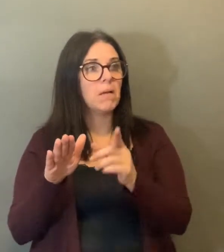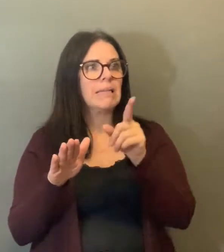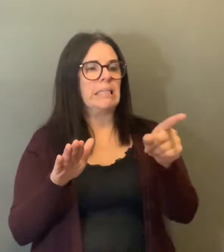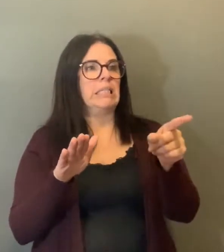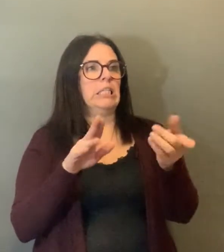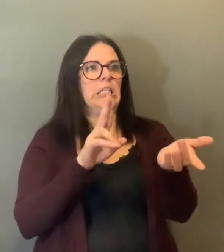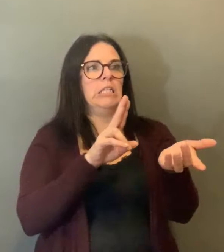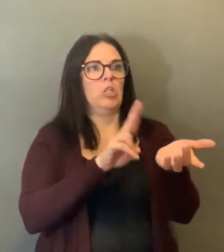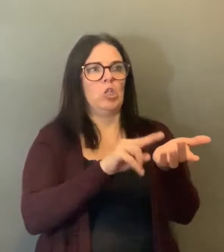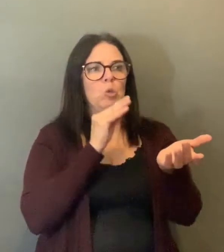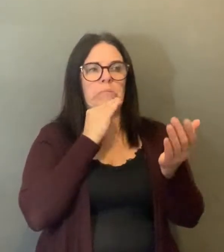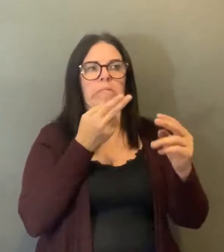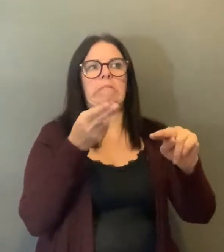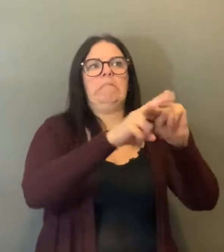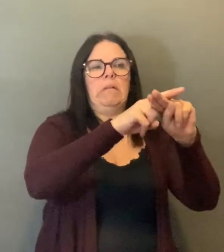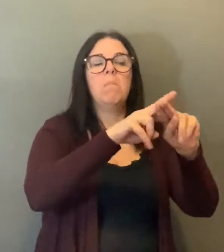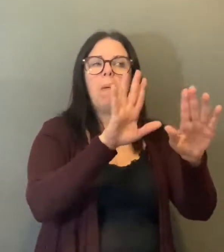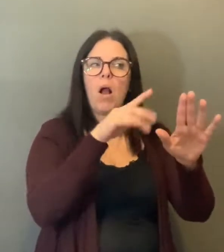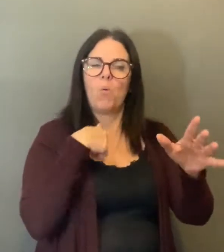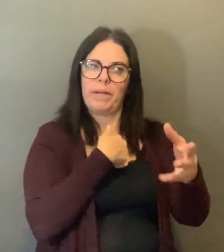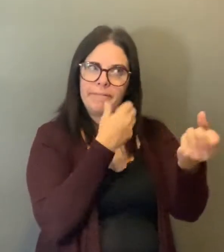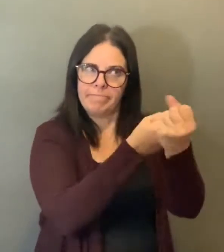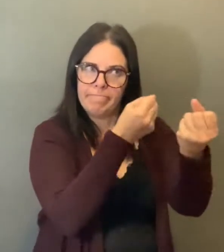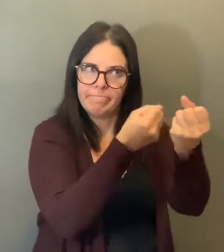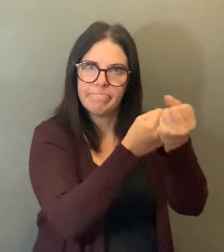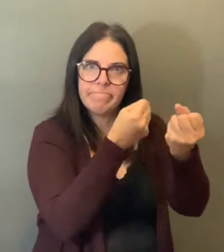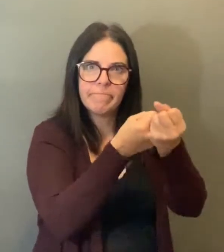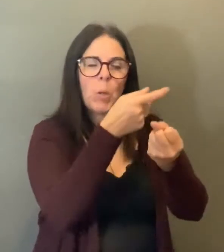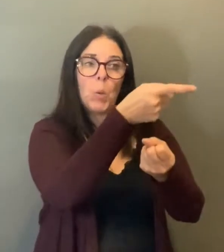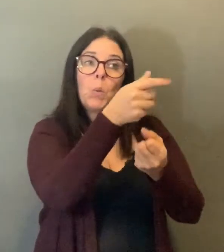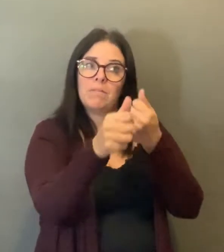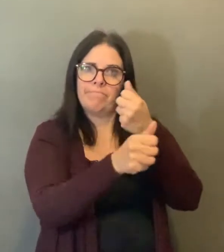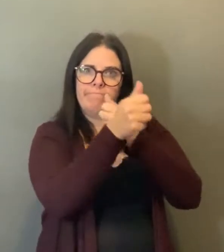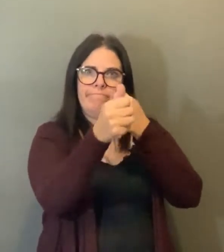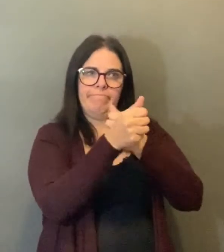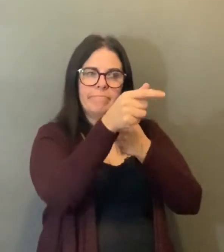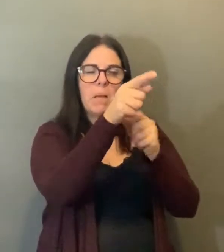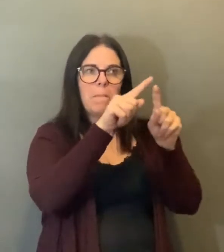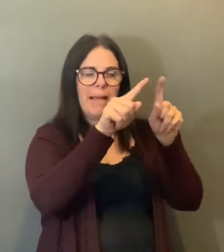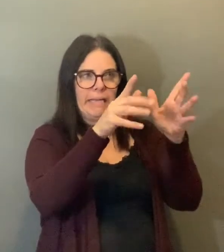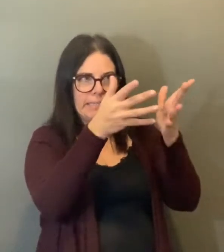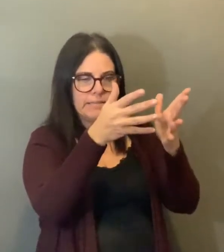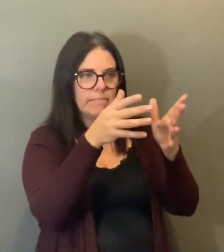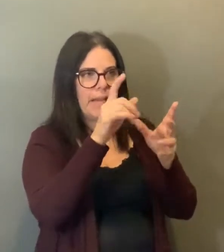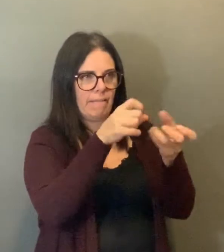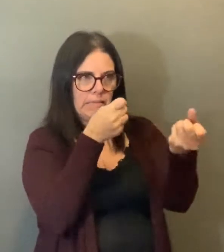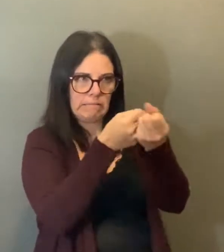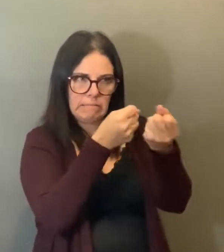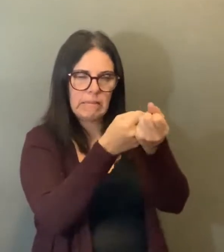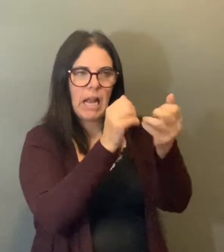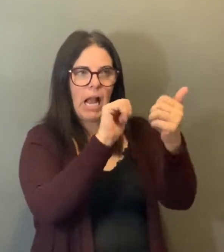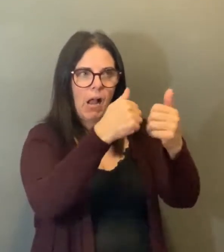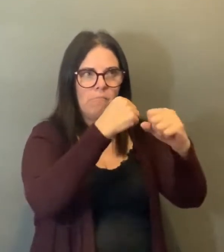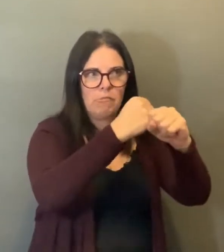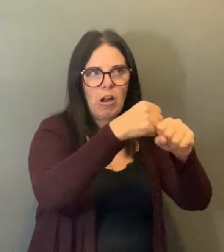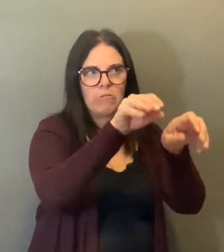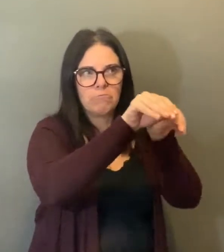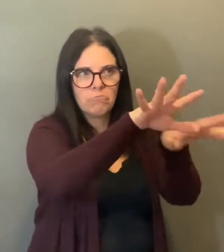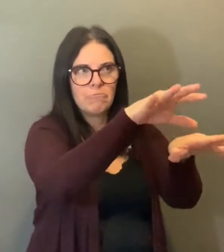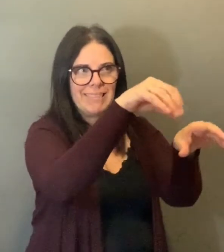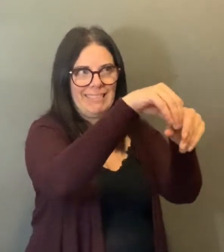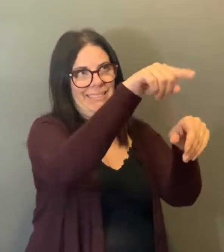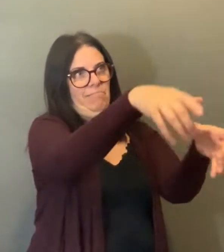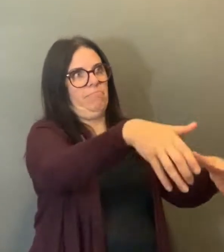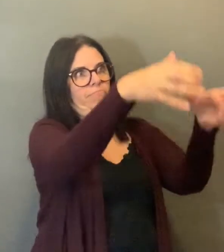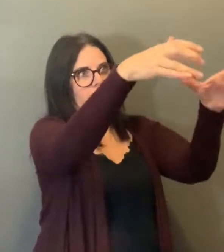coming from the community or from those long-term care homes, most of these cases now are coming from the long-term care home, which is another issue, which we are